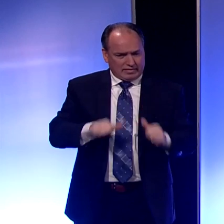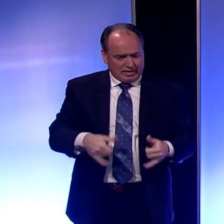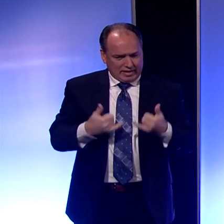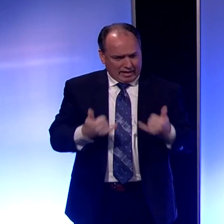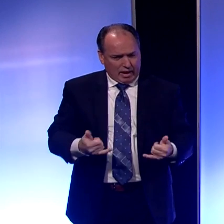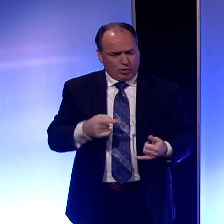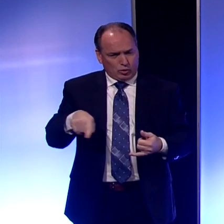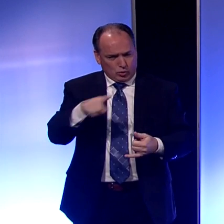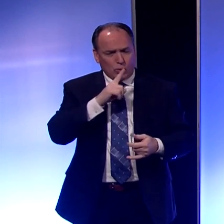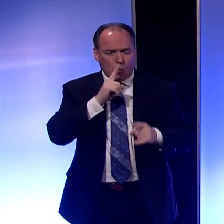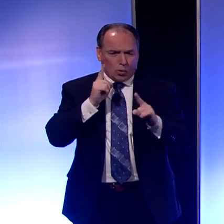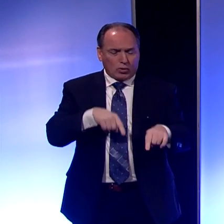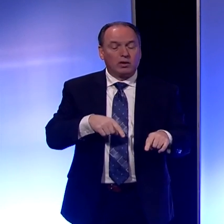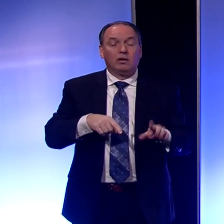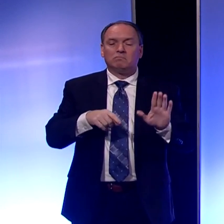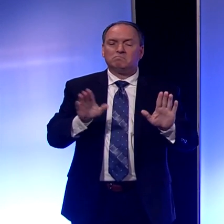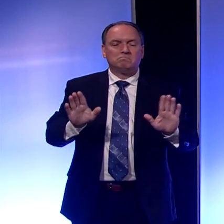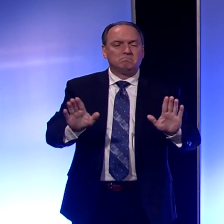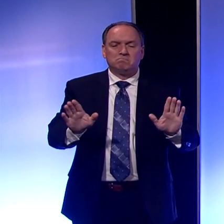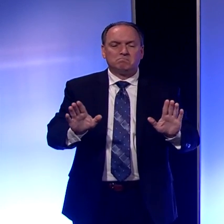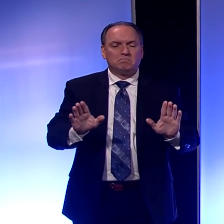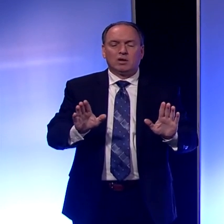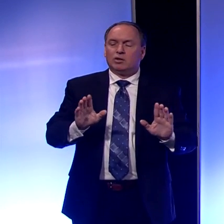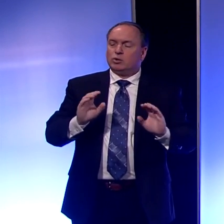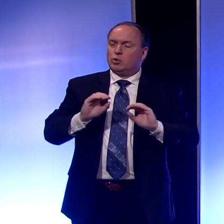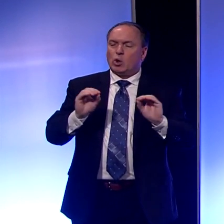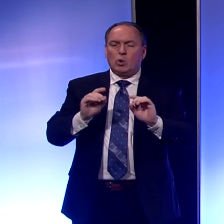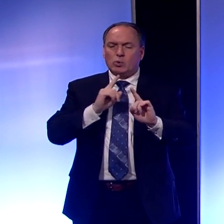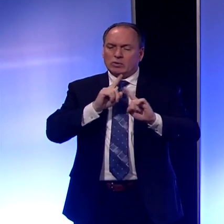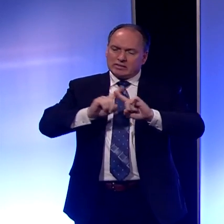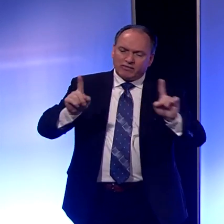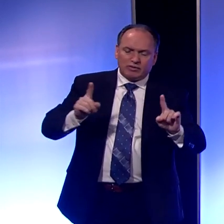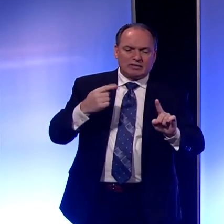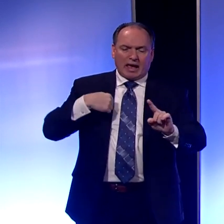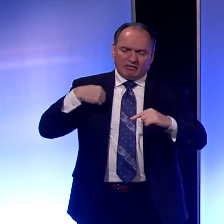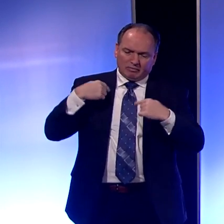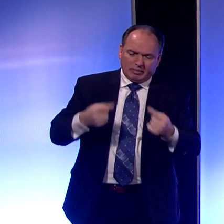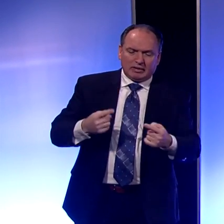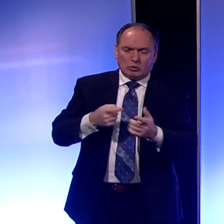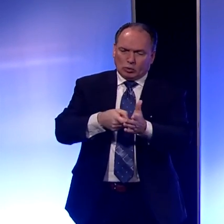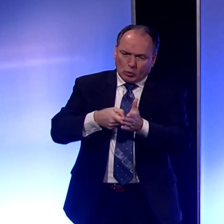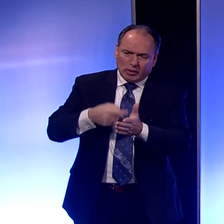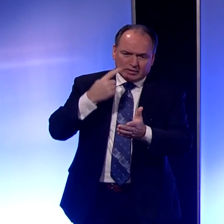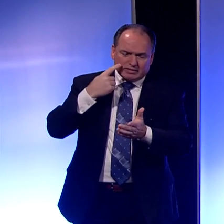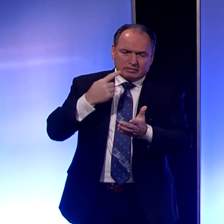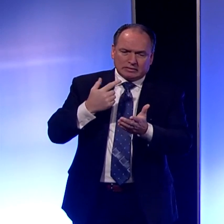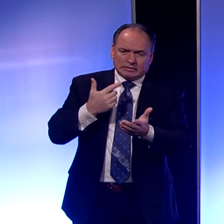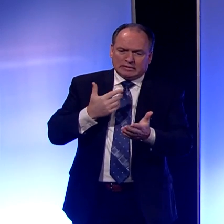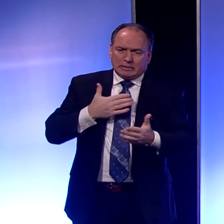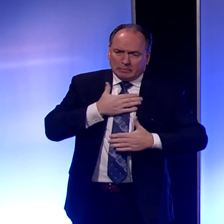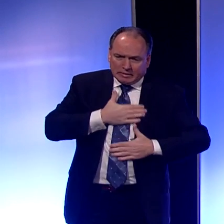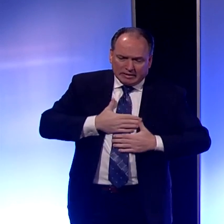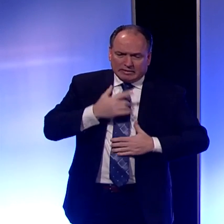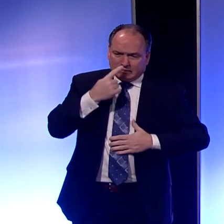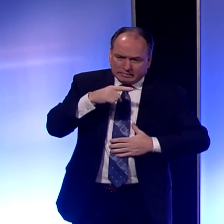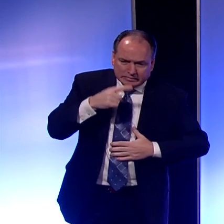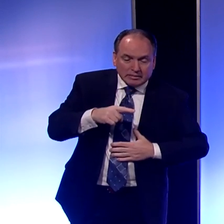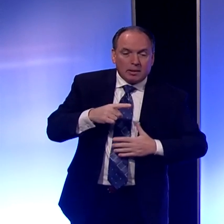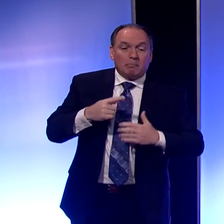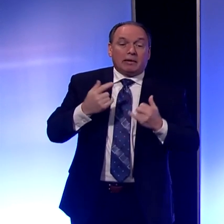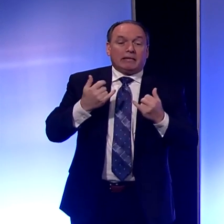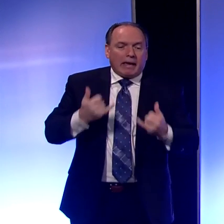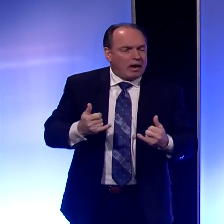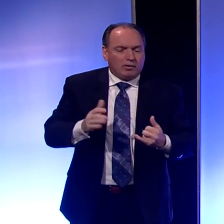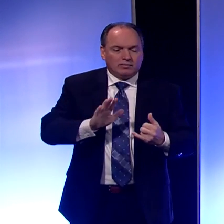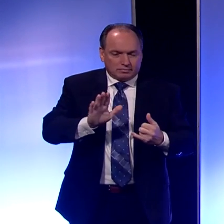people to do this? There is no difference really in what I have been requesting of our community for days now. But I am now